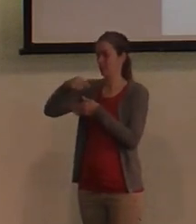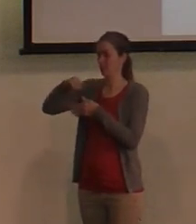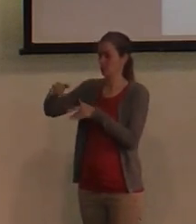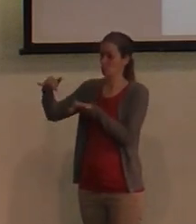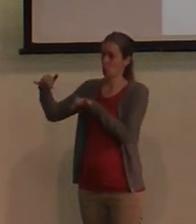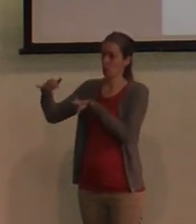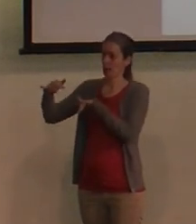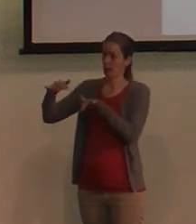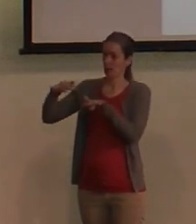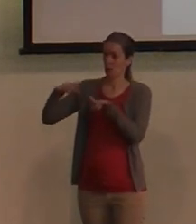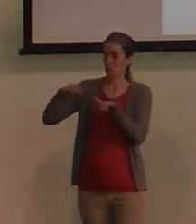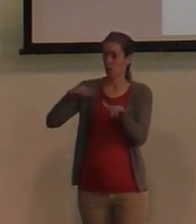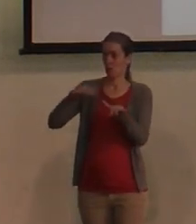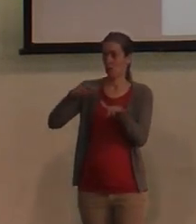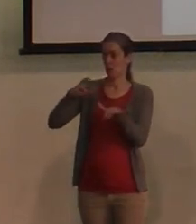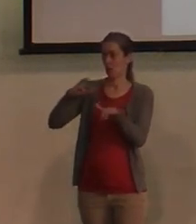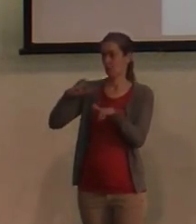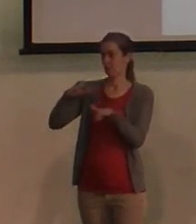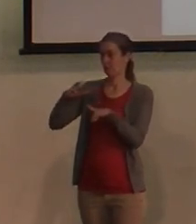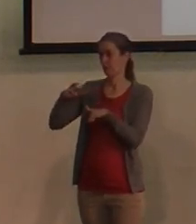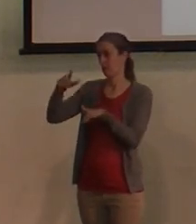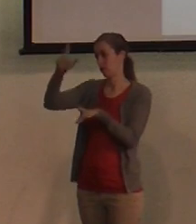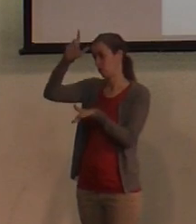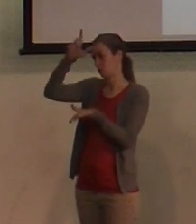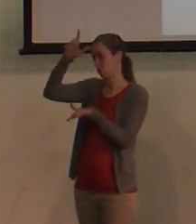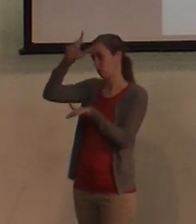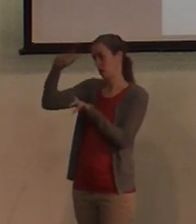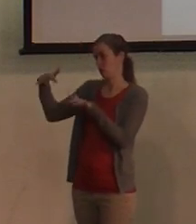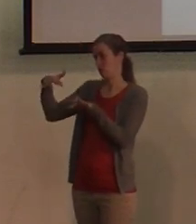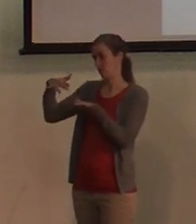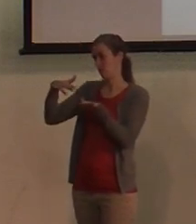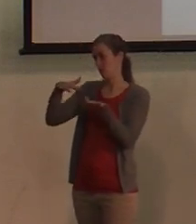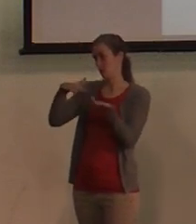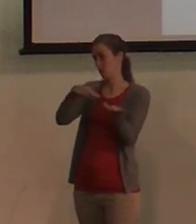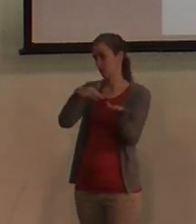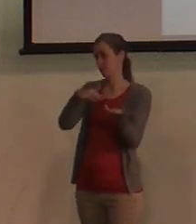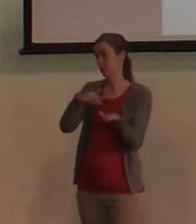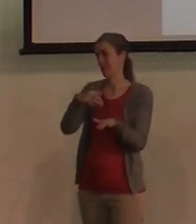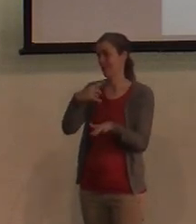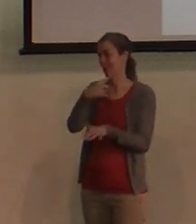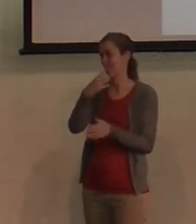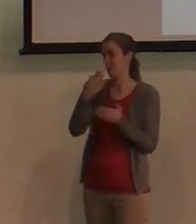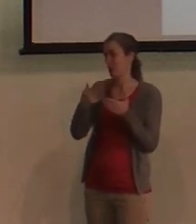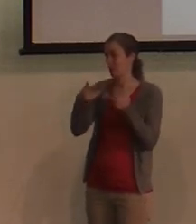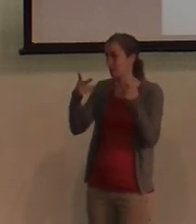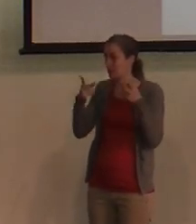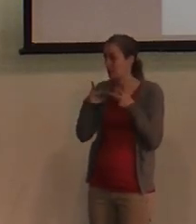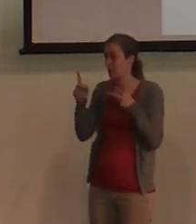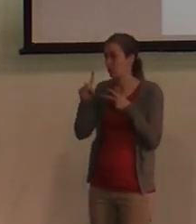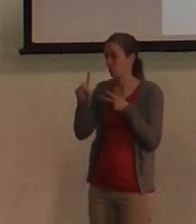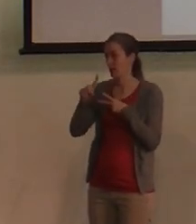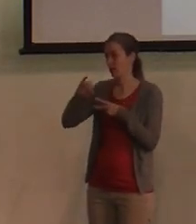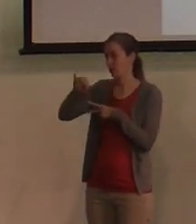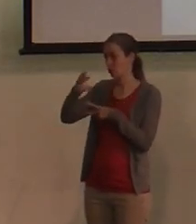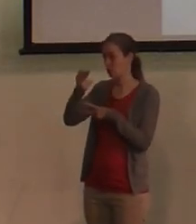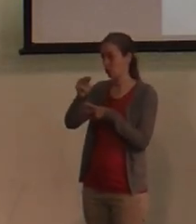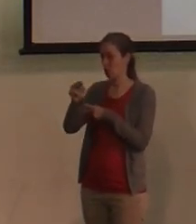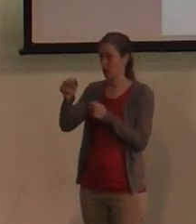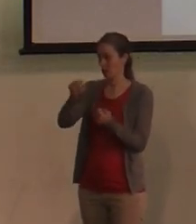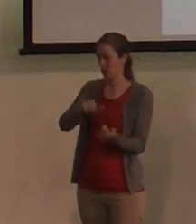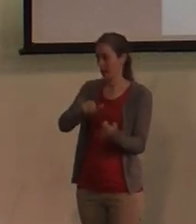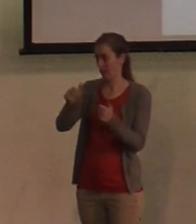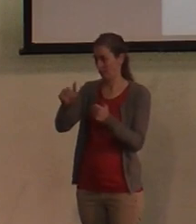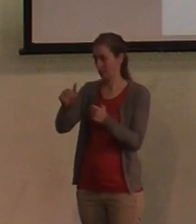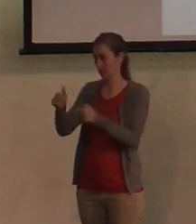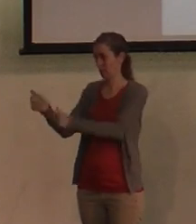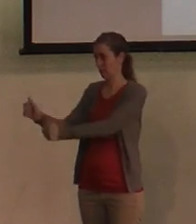This is the more, what I feel like is more realistic place where John the Baptist may have been baptizing people. We went